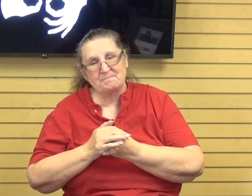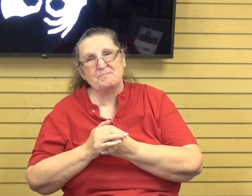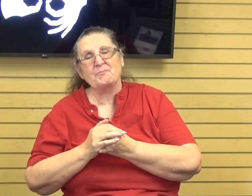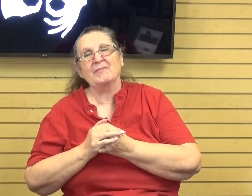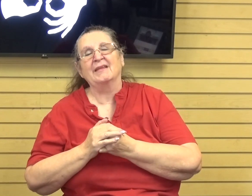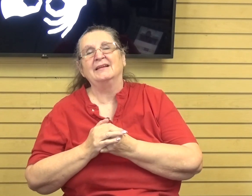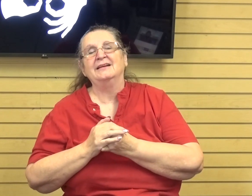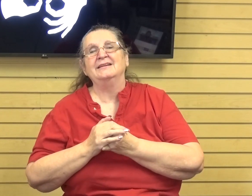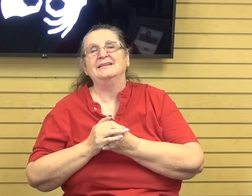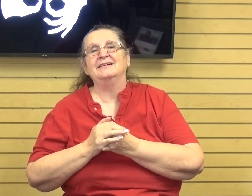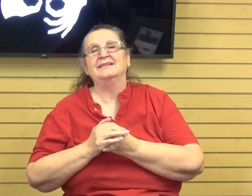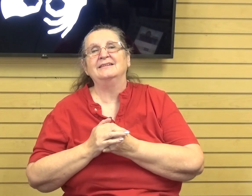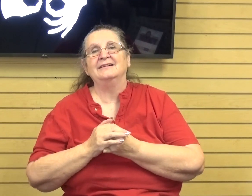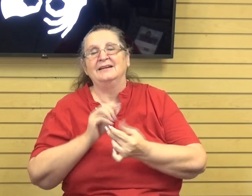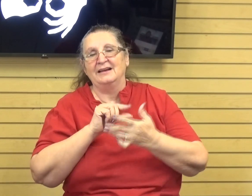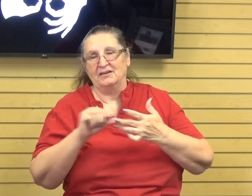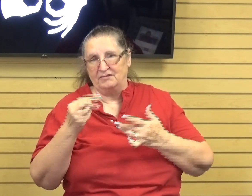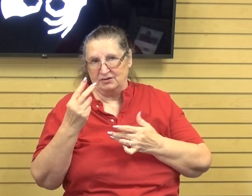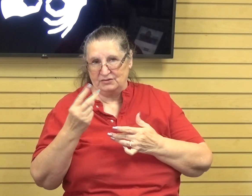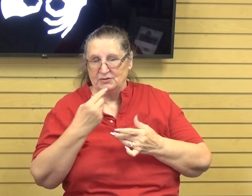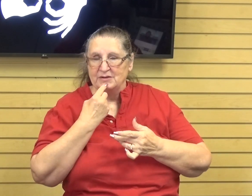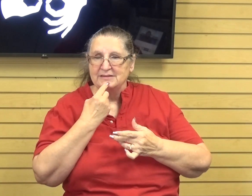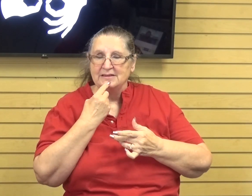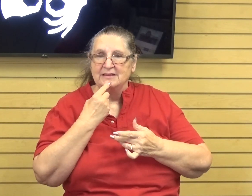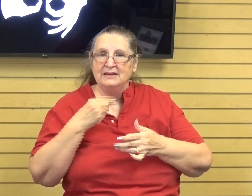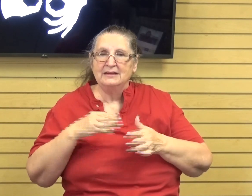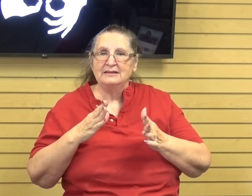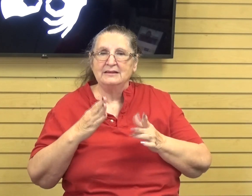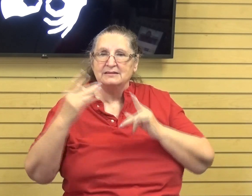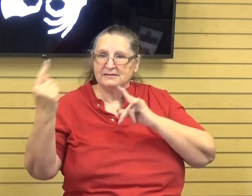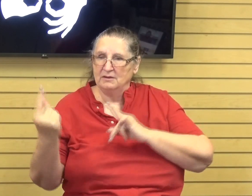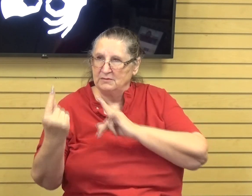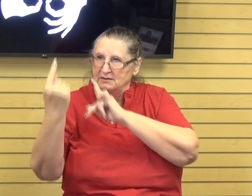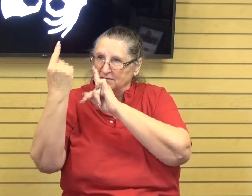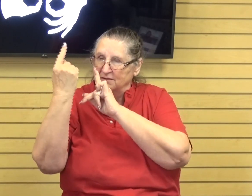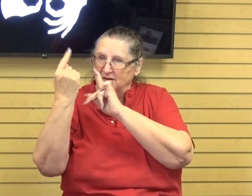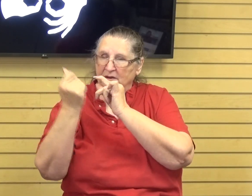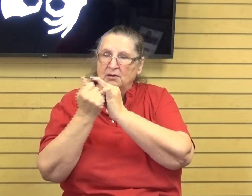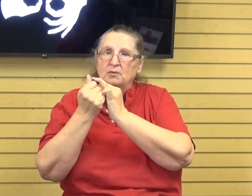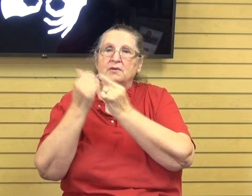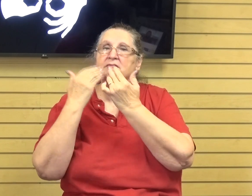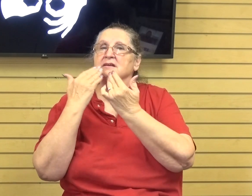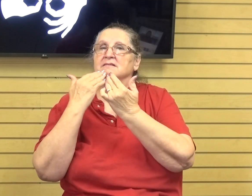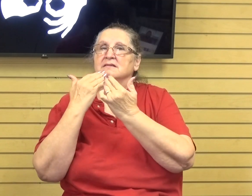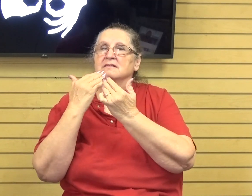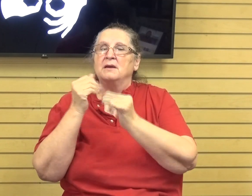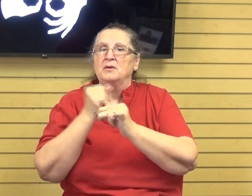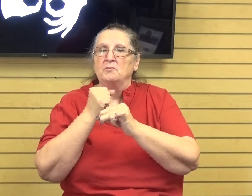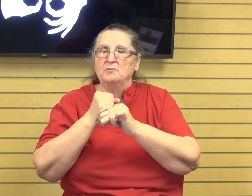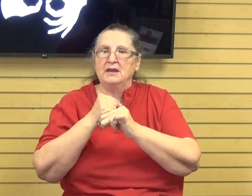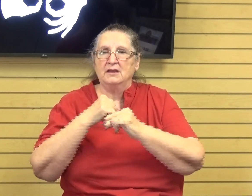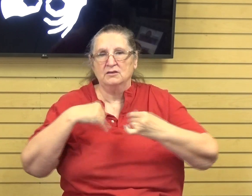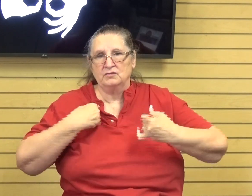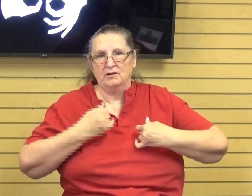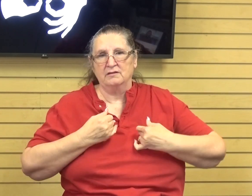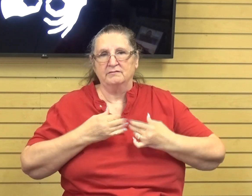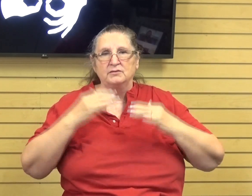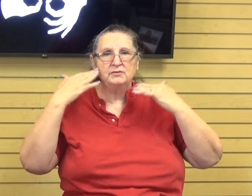So in verse 2, it says, Let us come into His presence with thanksgiving. Let us make a joyful noise to Him with songs of